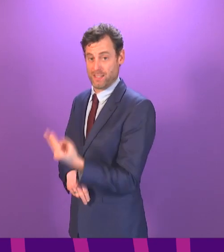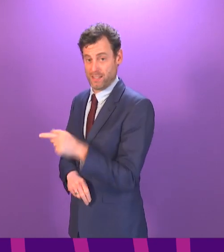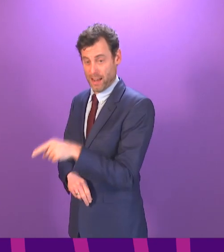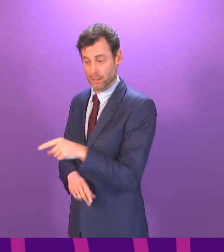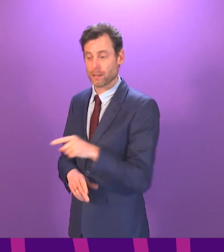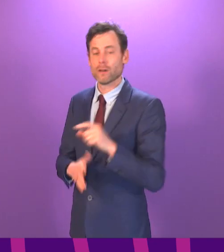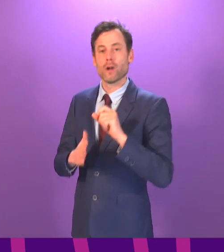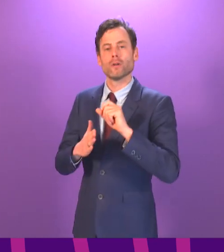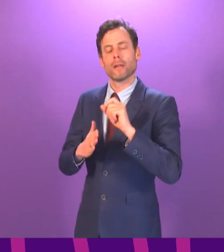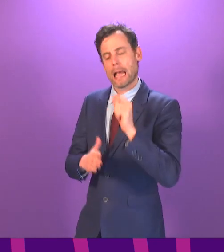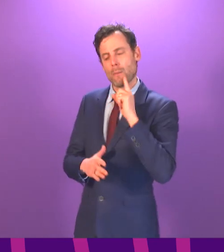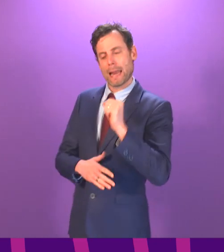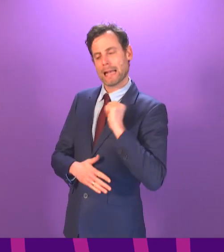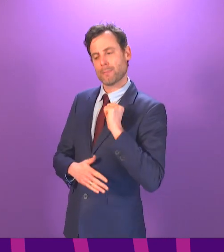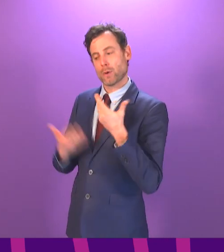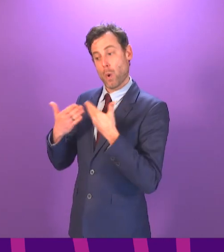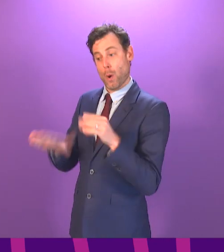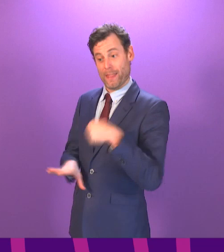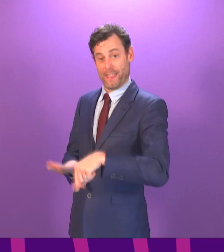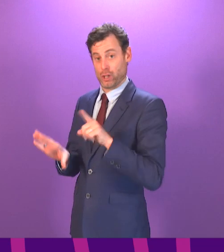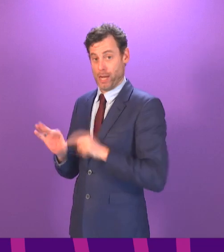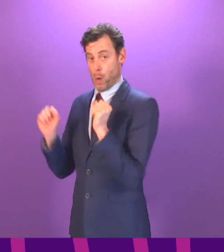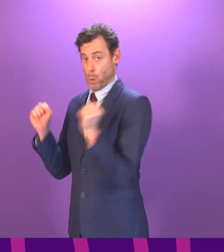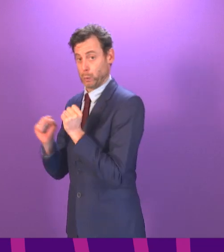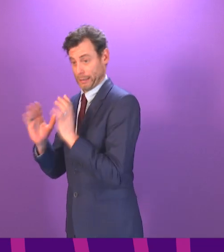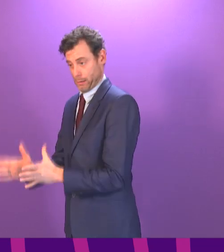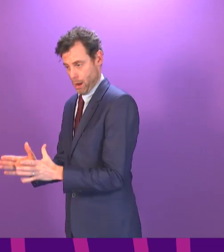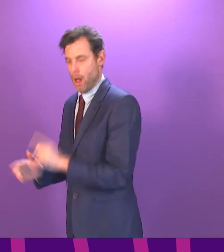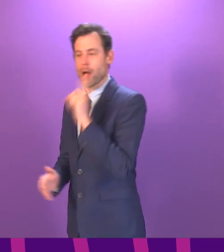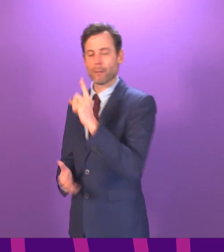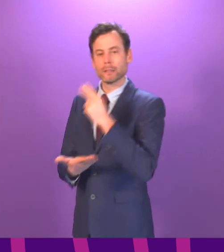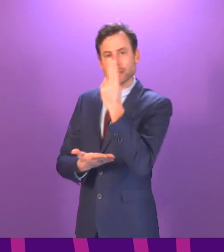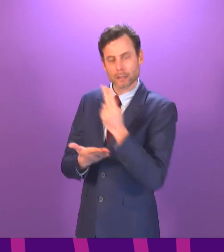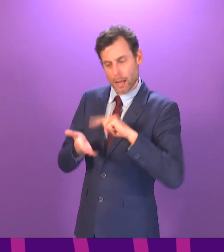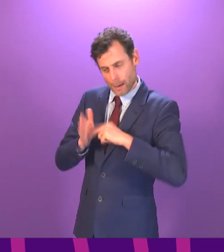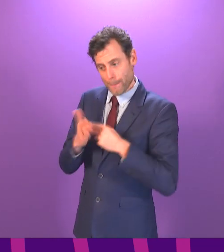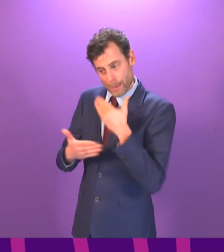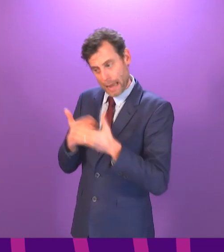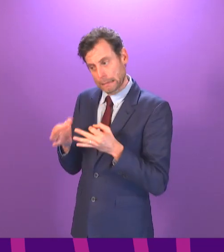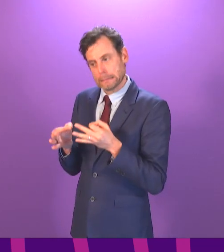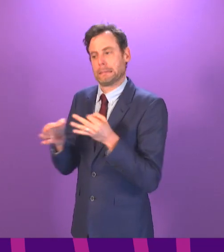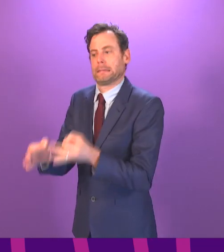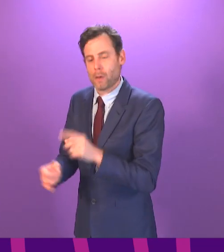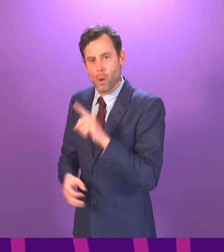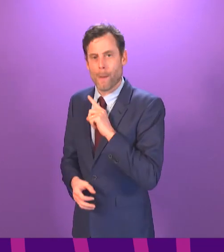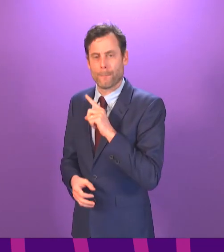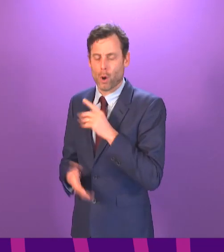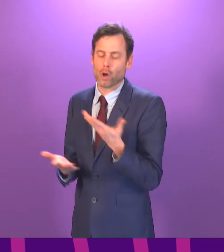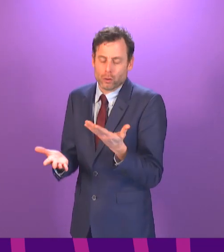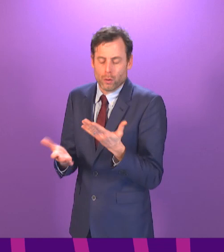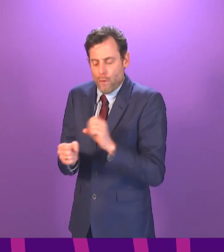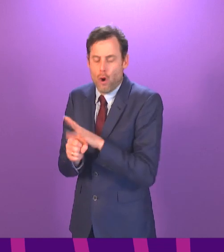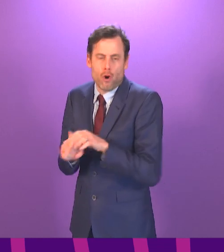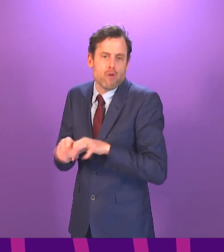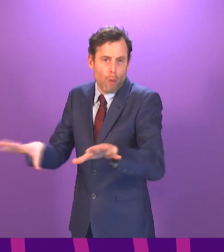to open to traffic in the winter of this year. The design and development process has been protracted obviously by the impacts of COVID but